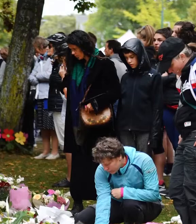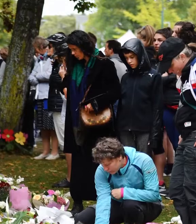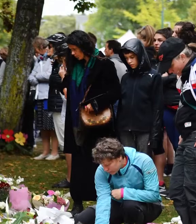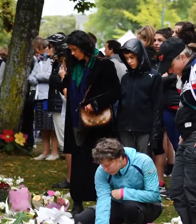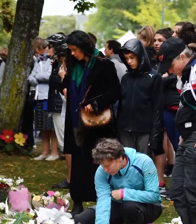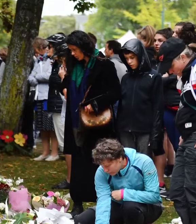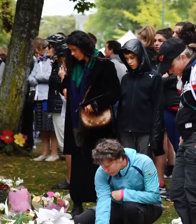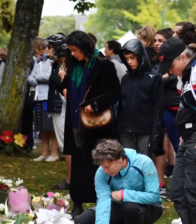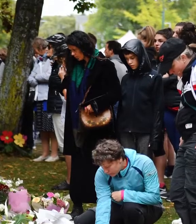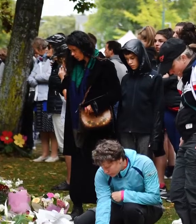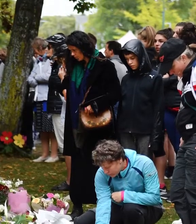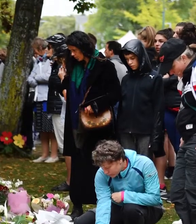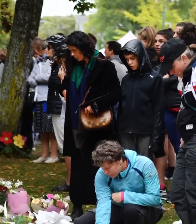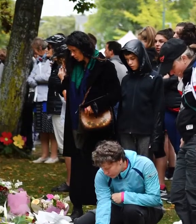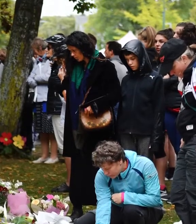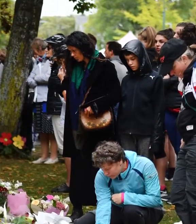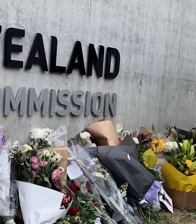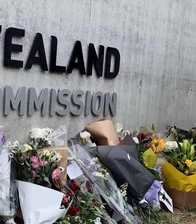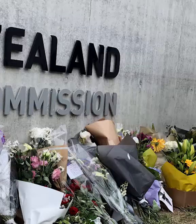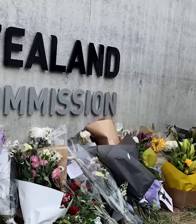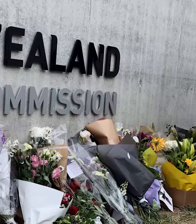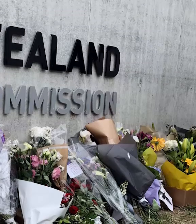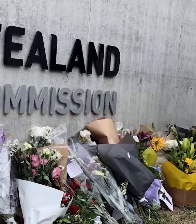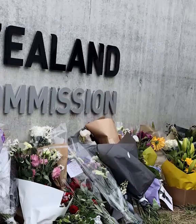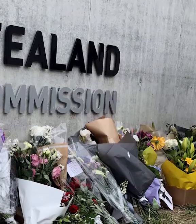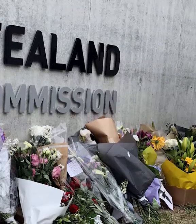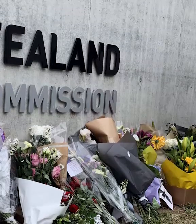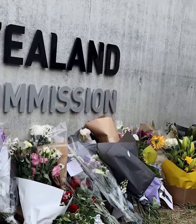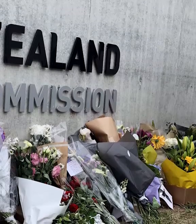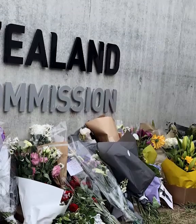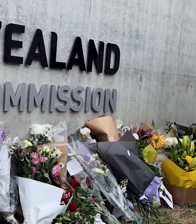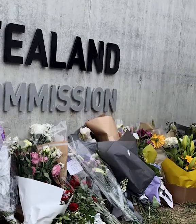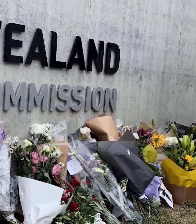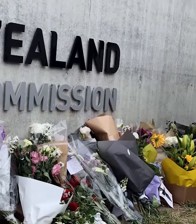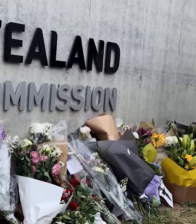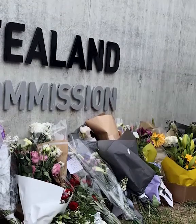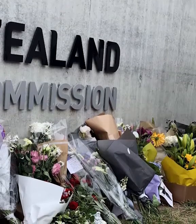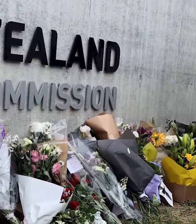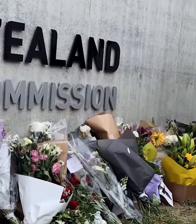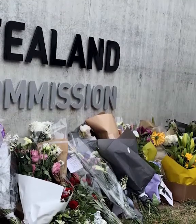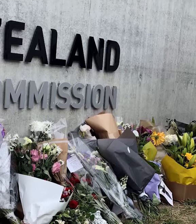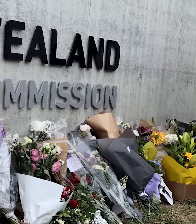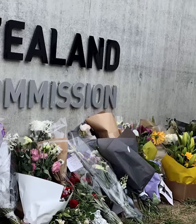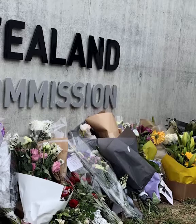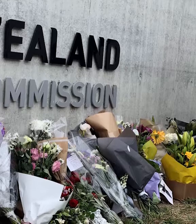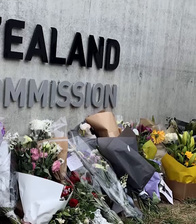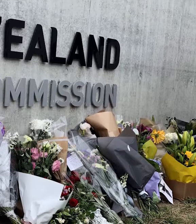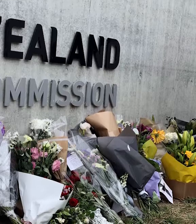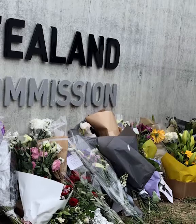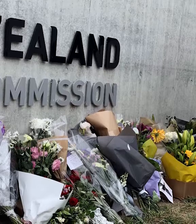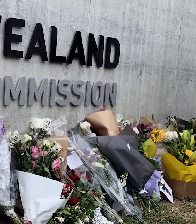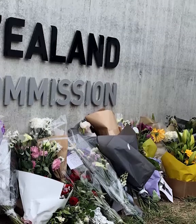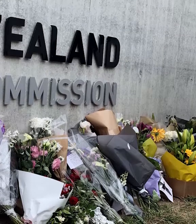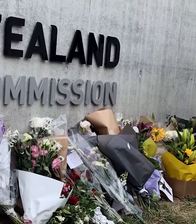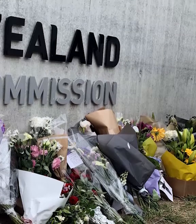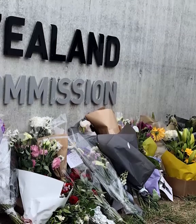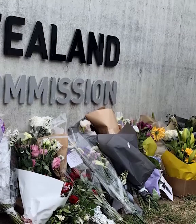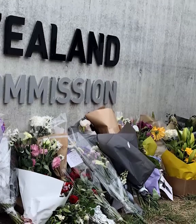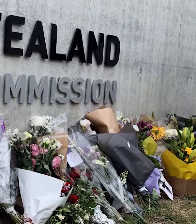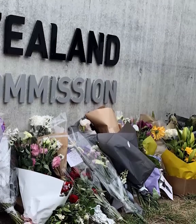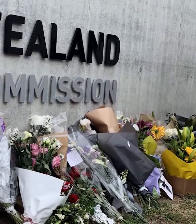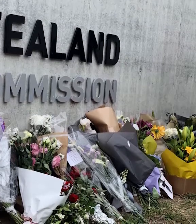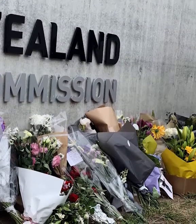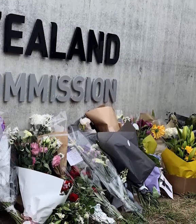laws. We will be discussing some of the more detailed policy elements at Cabinet tomorrow. Of course, I have had